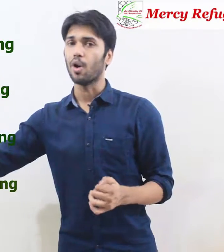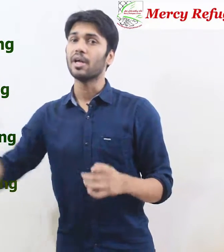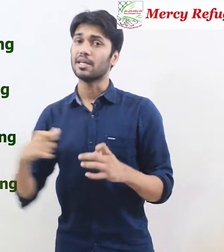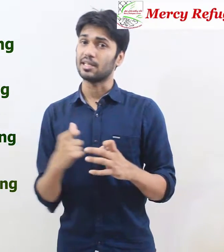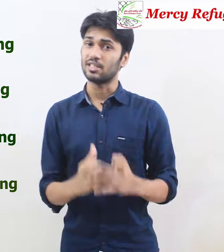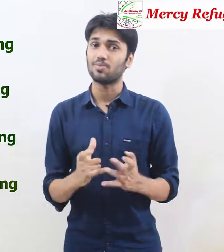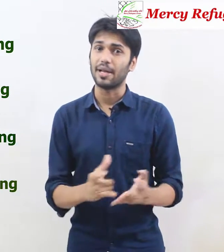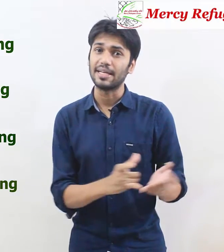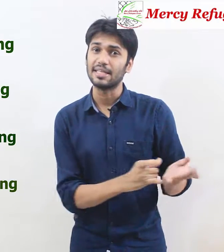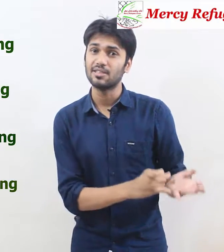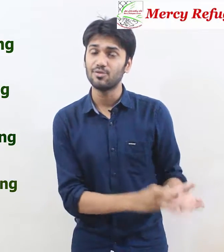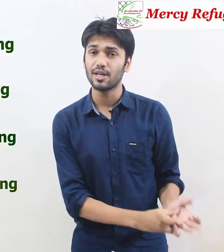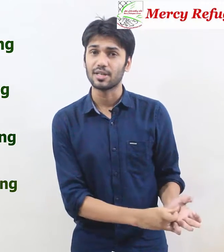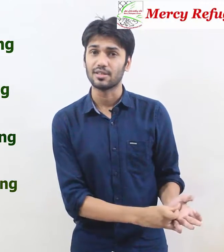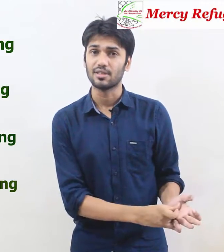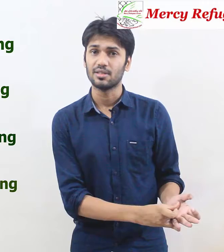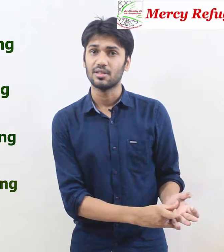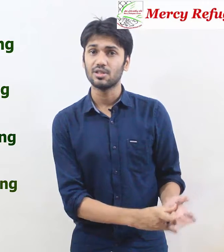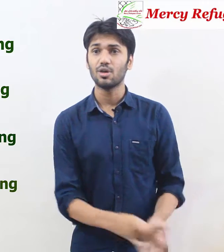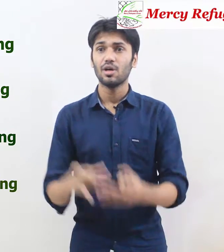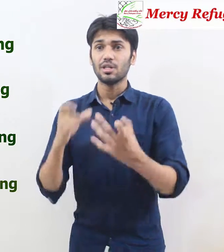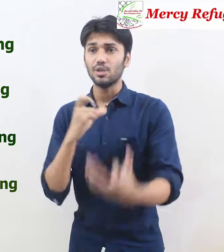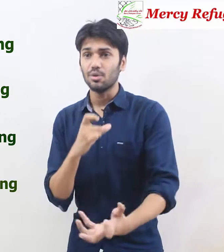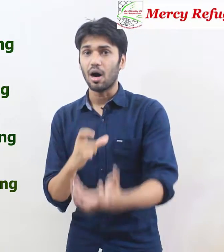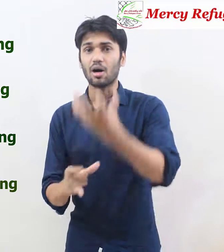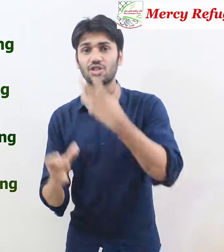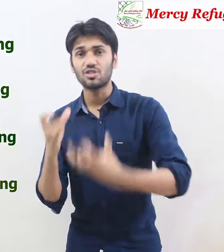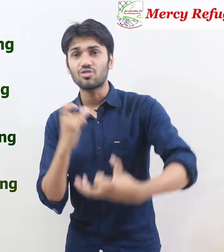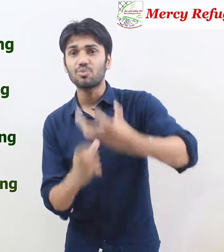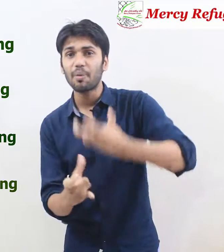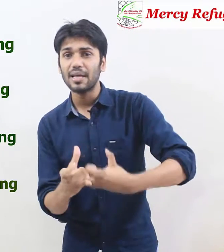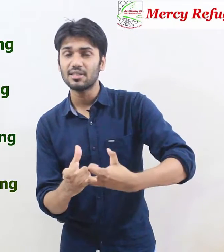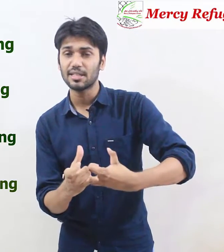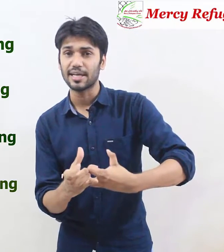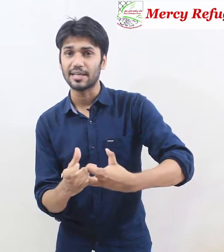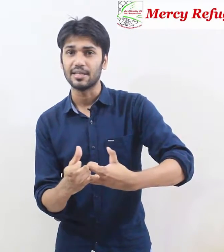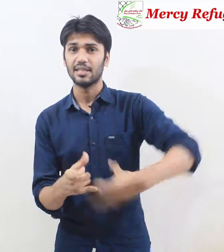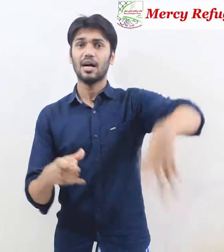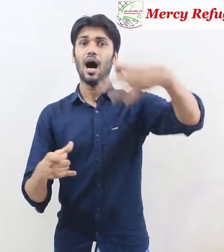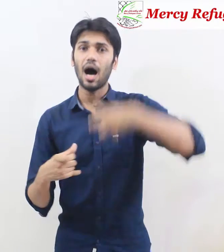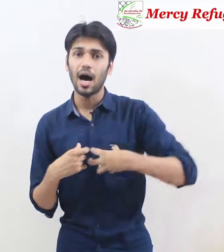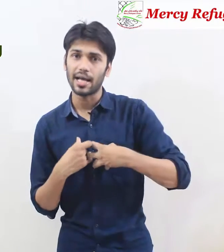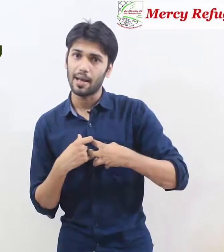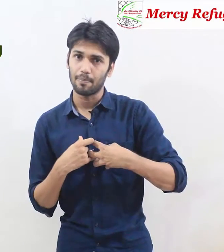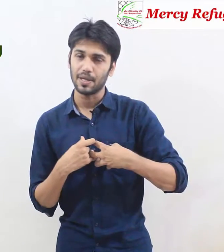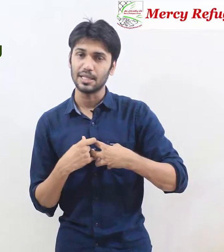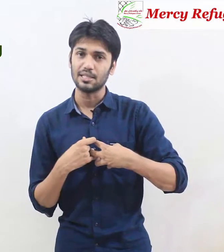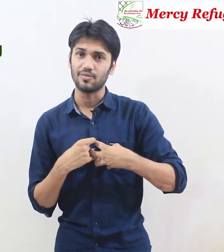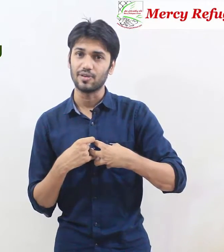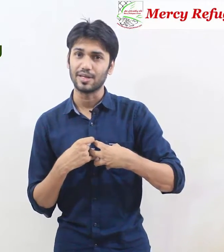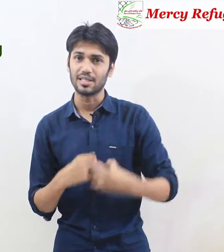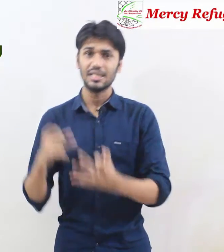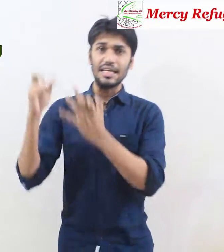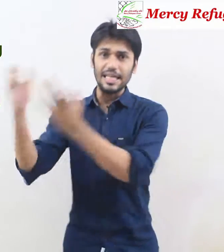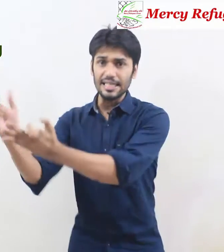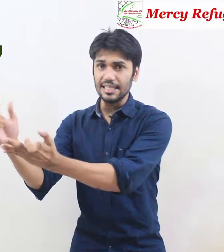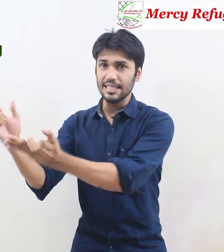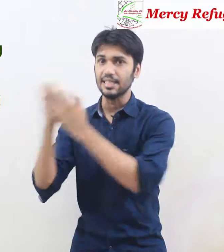boy is playing in the field so you are just replacing it the am playing in the field he